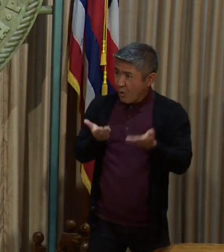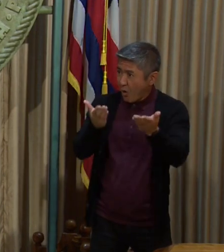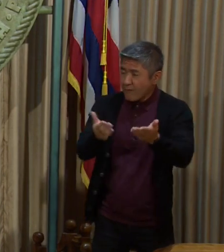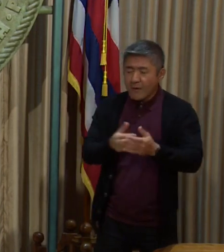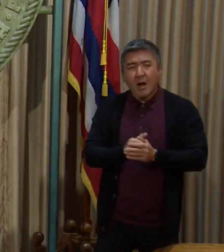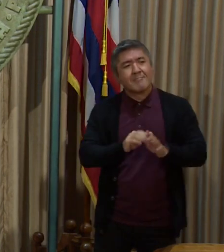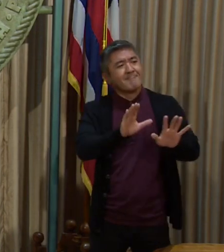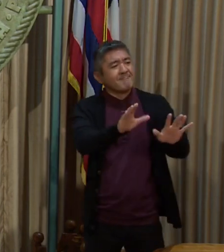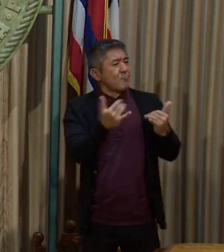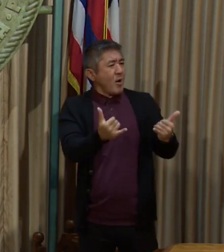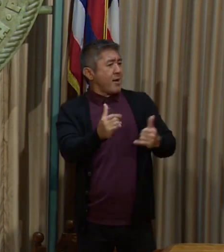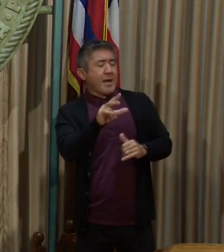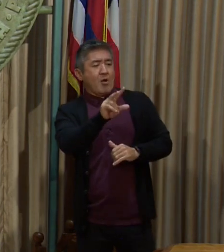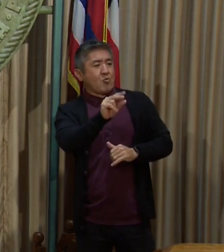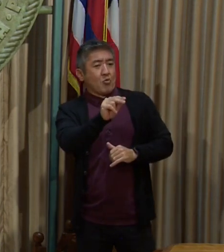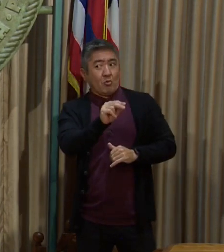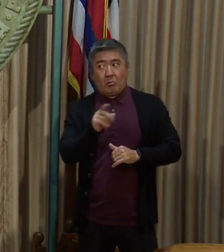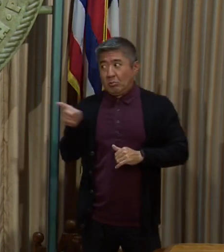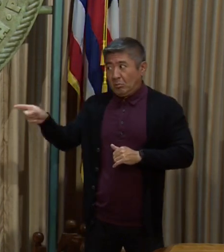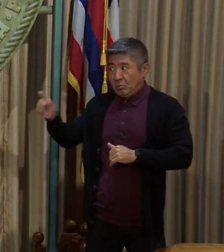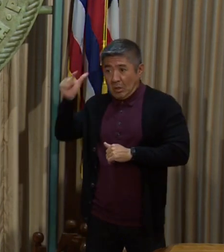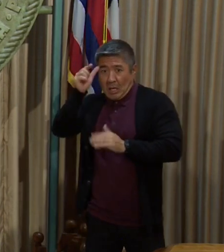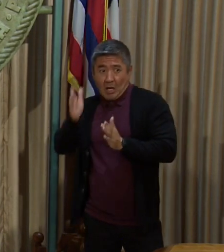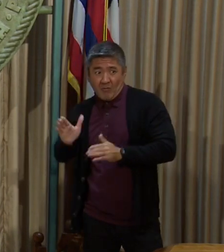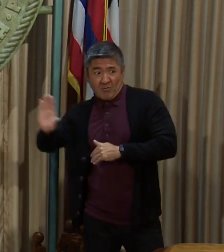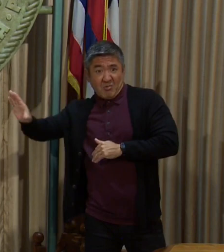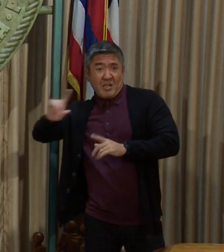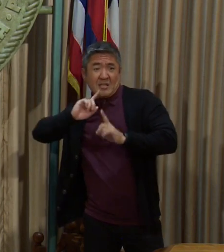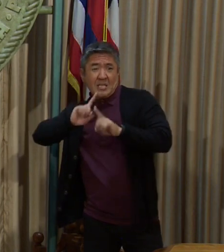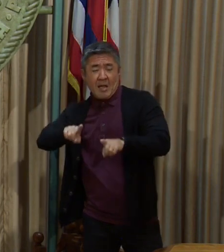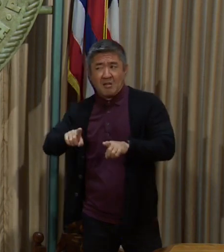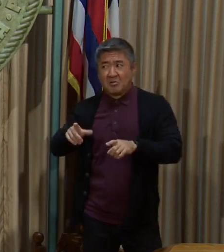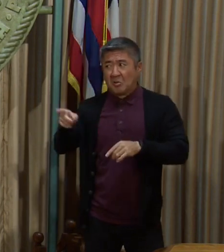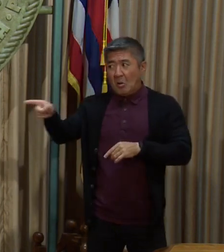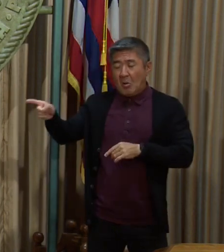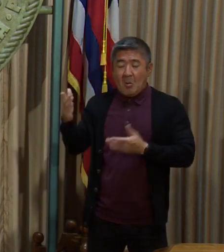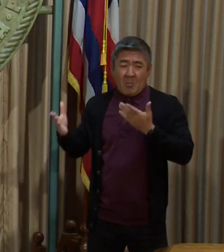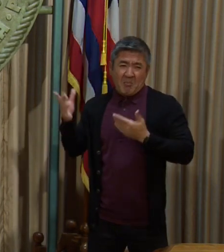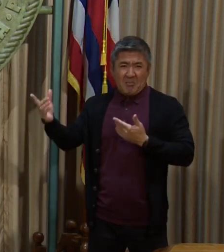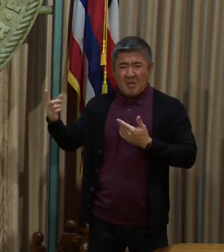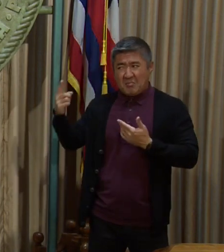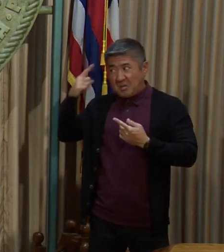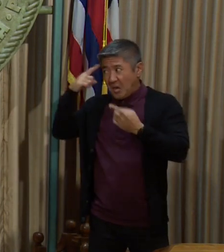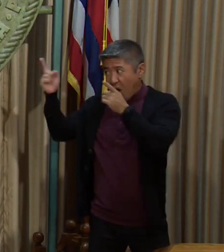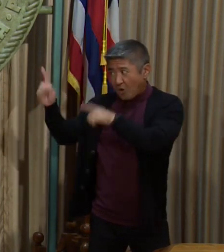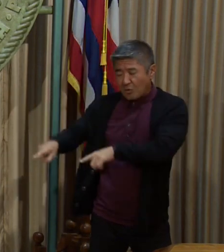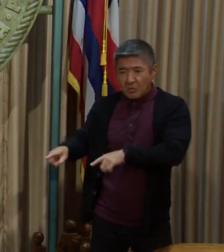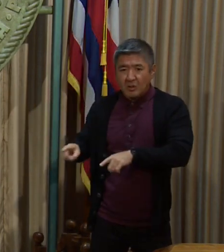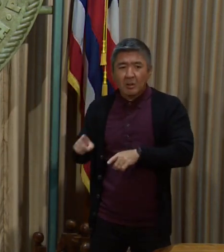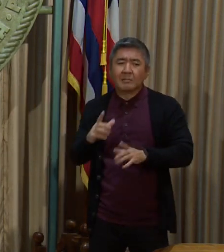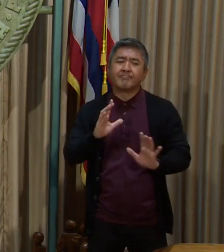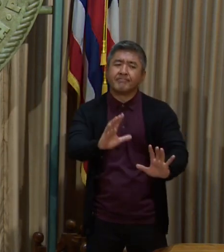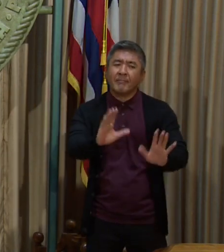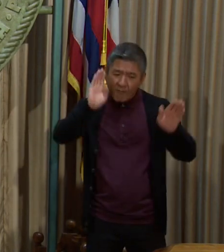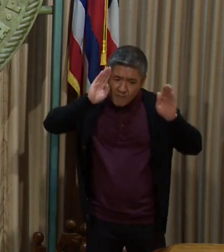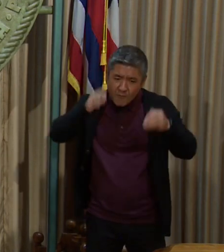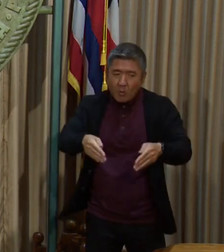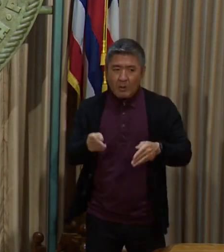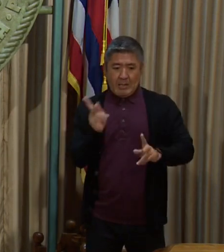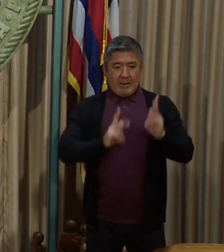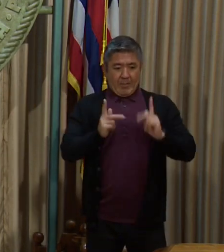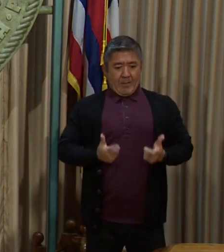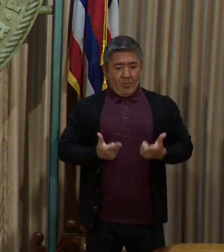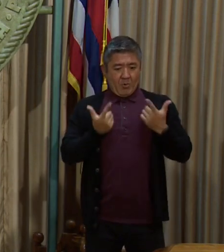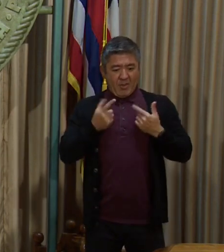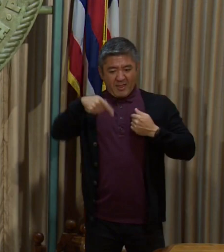this question. I'm not speaking for the governor general on this one, although I think I know what they're thinking. We're going to focus on vaccinating all of our state first, and we